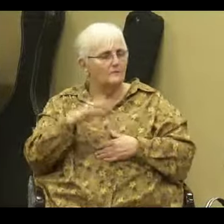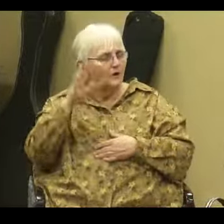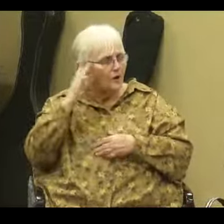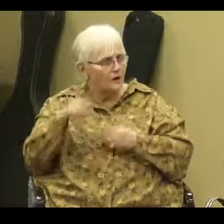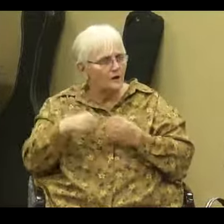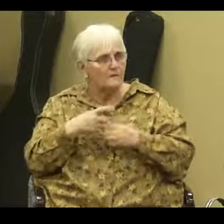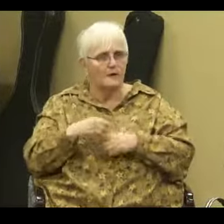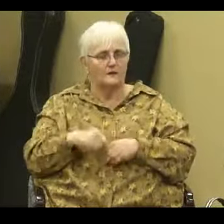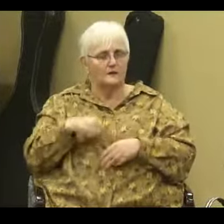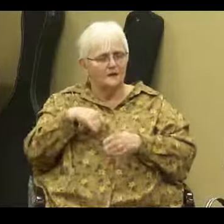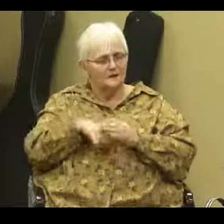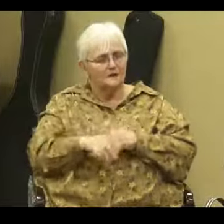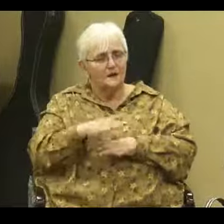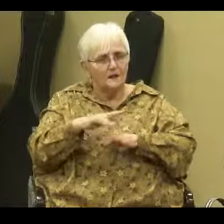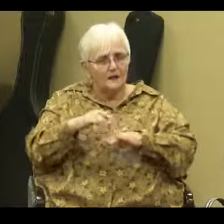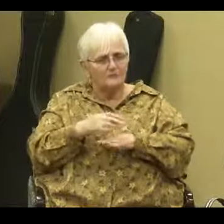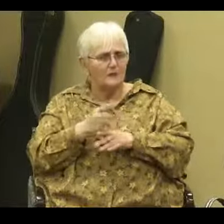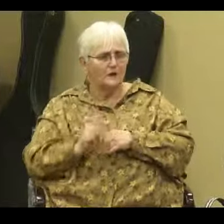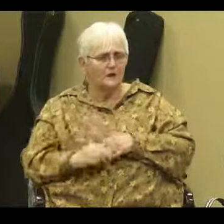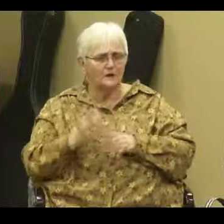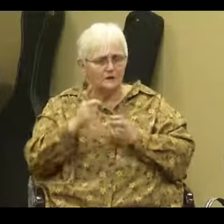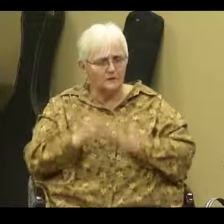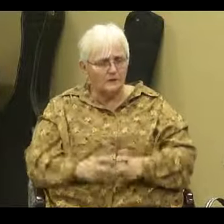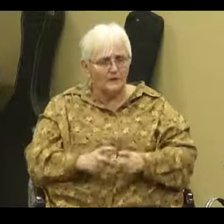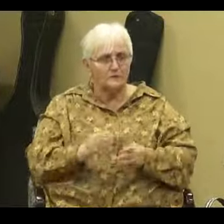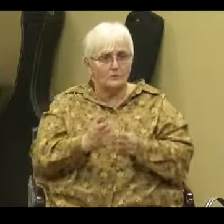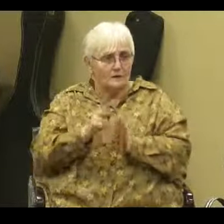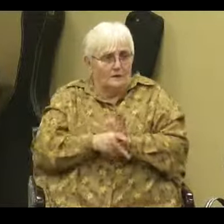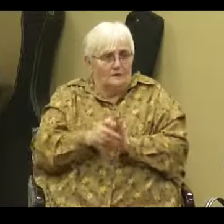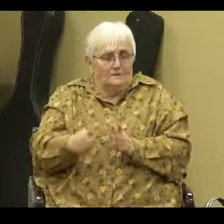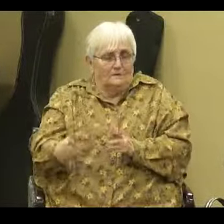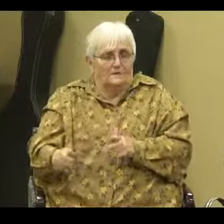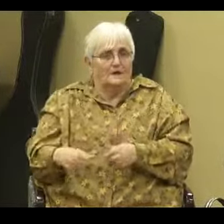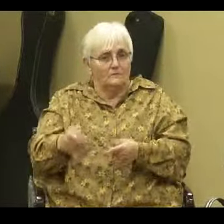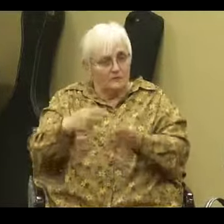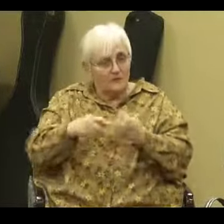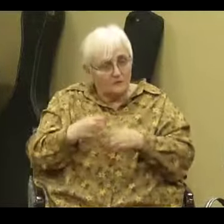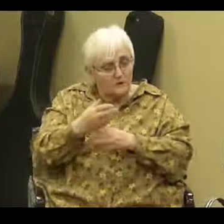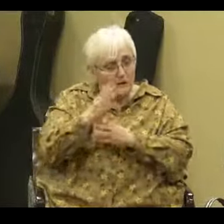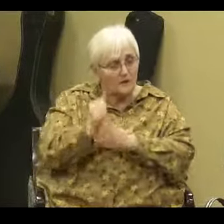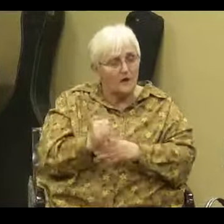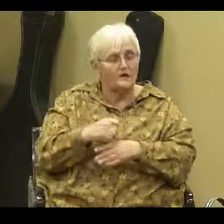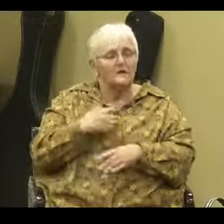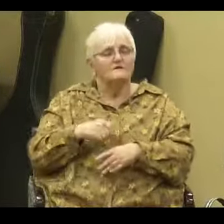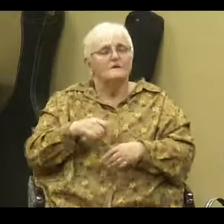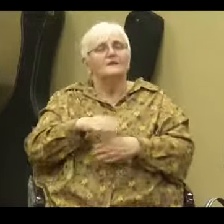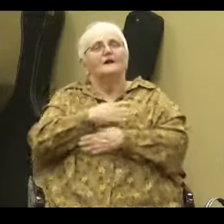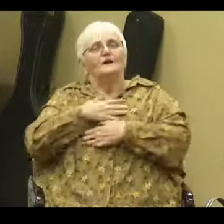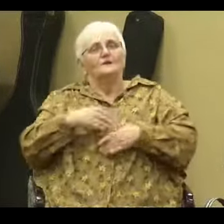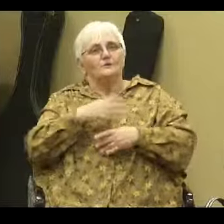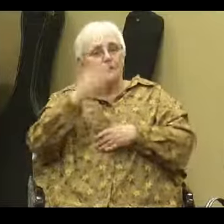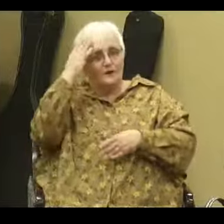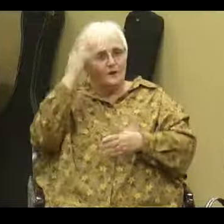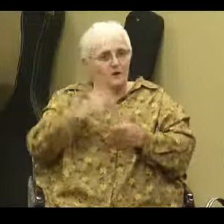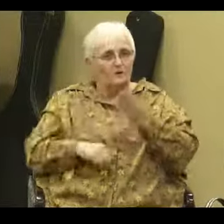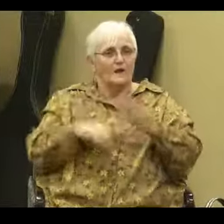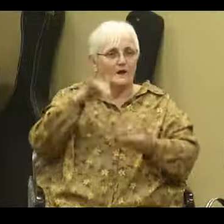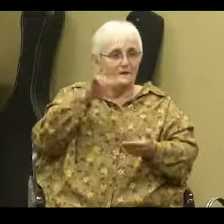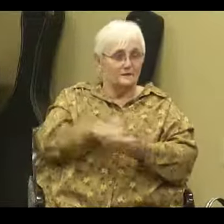and you're still empty and lonely and depressed and suicidal and then you come to God and you feel that joy, you know what, that's serious right